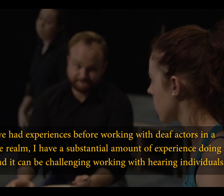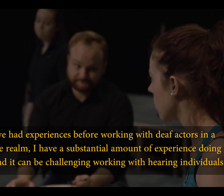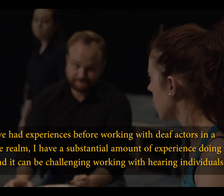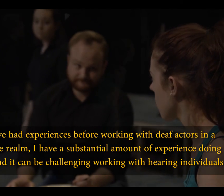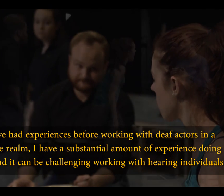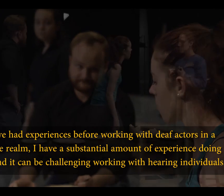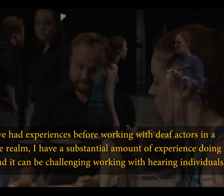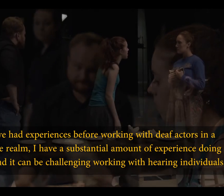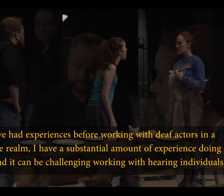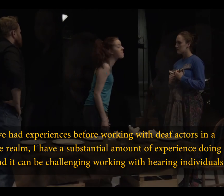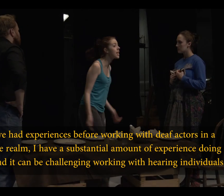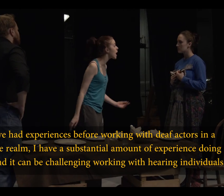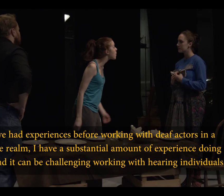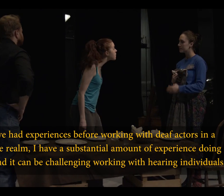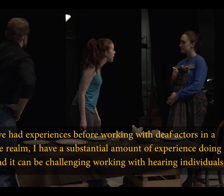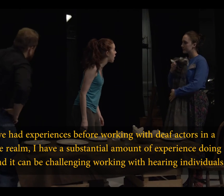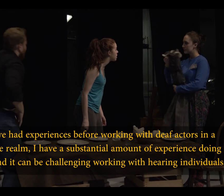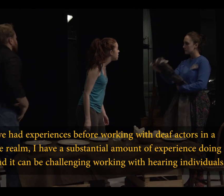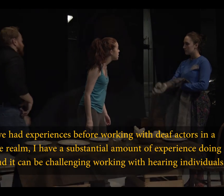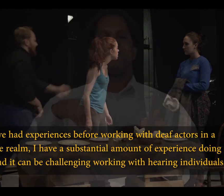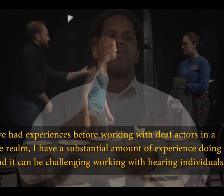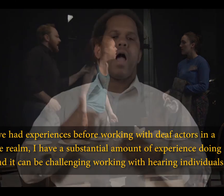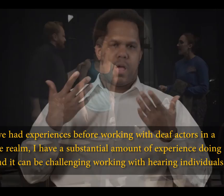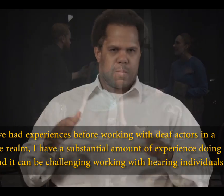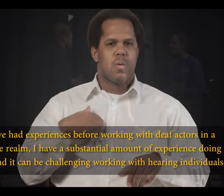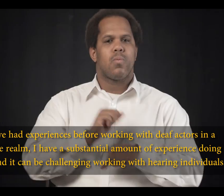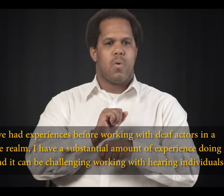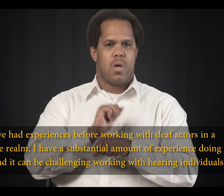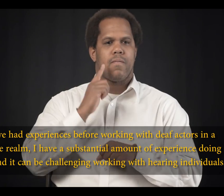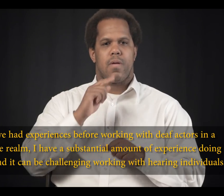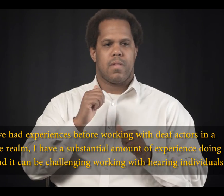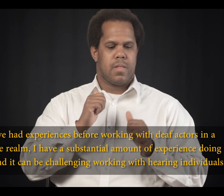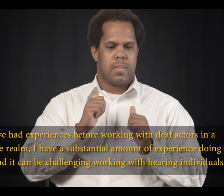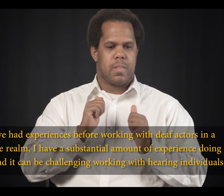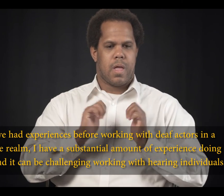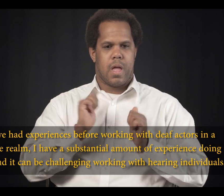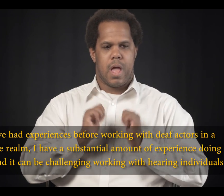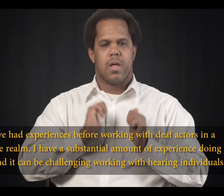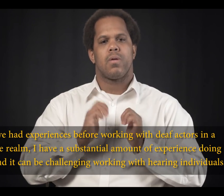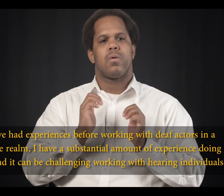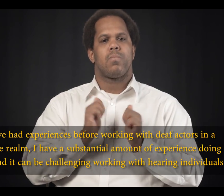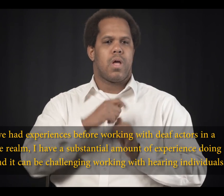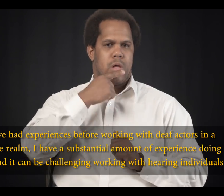I have had experience before working with hearing actors in a theater realm.